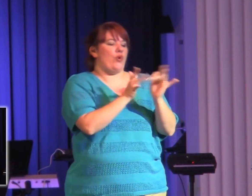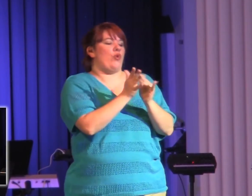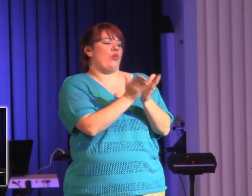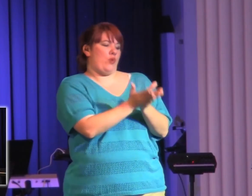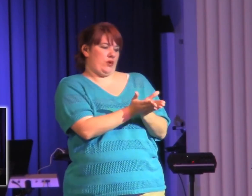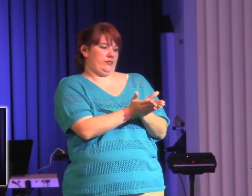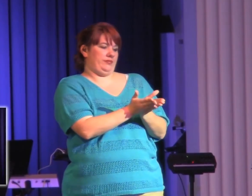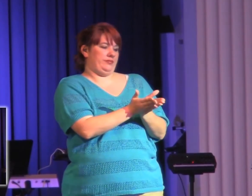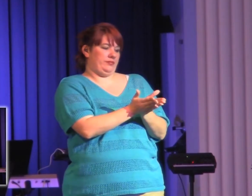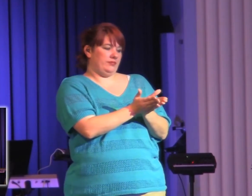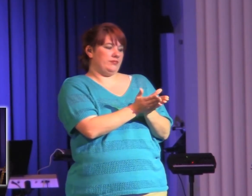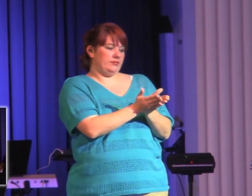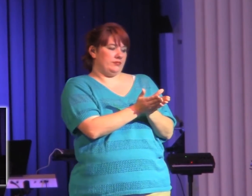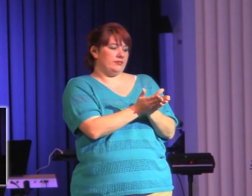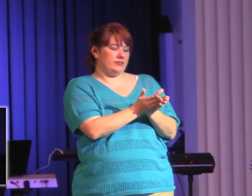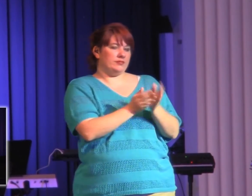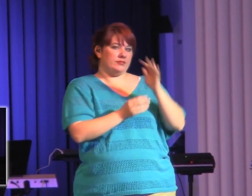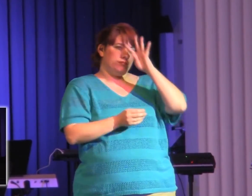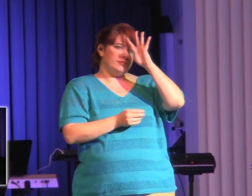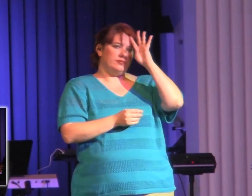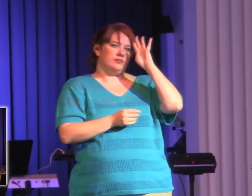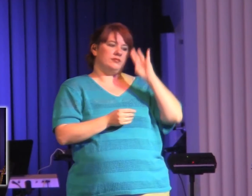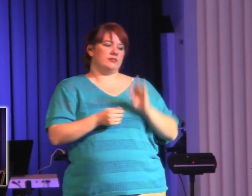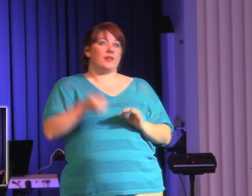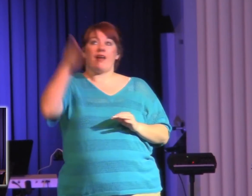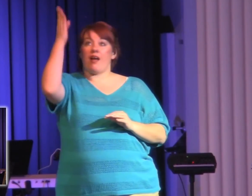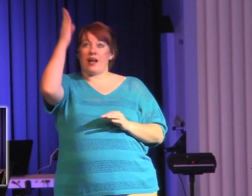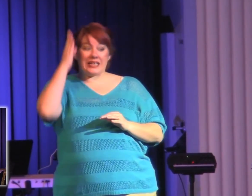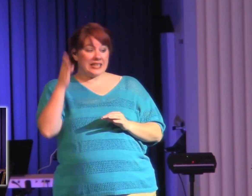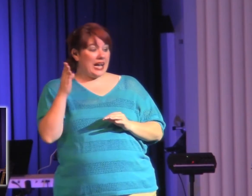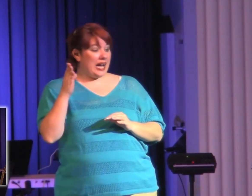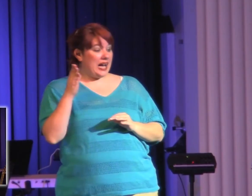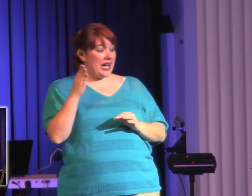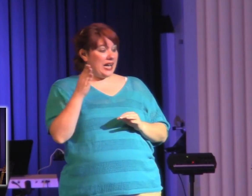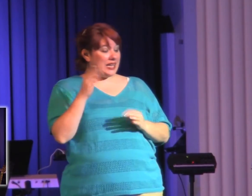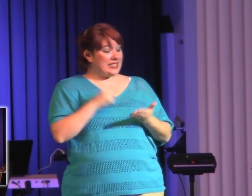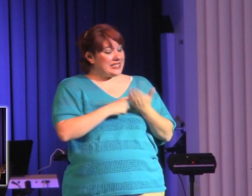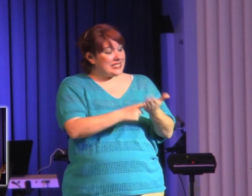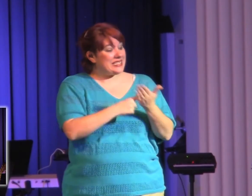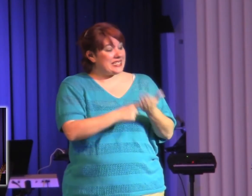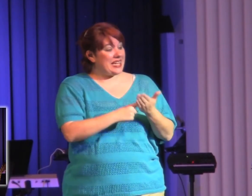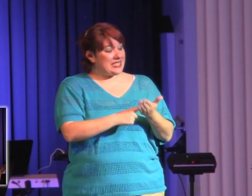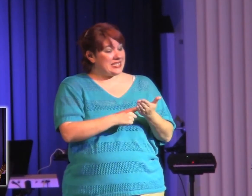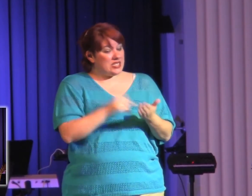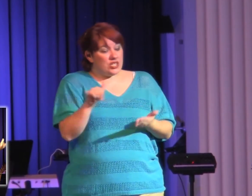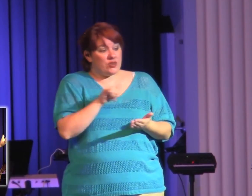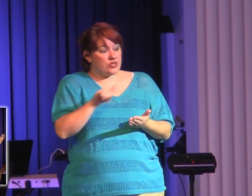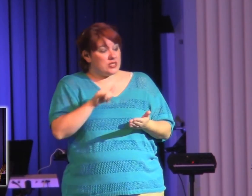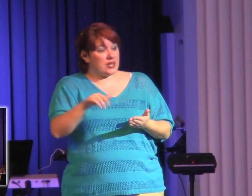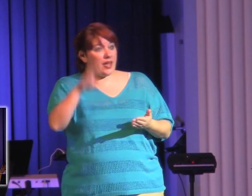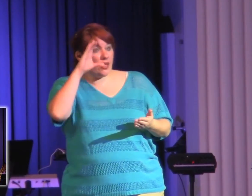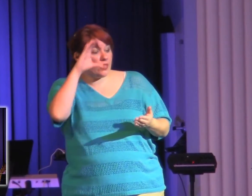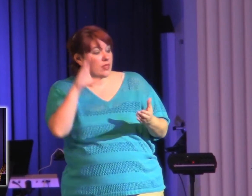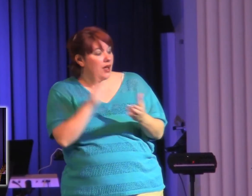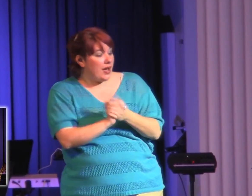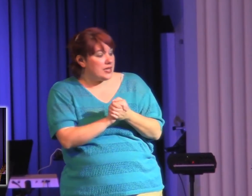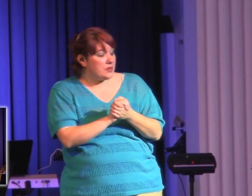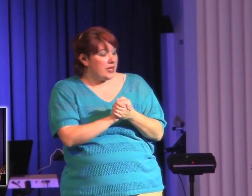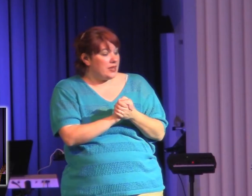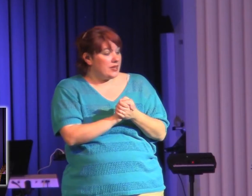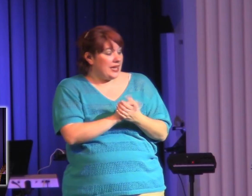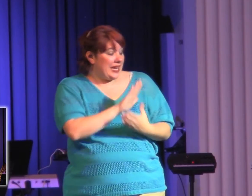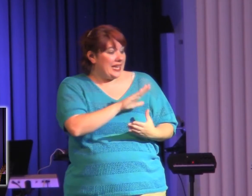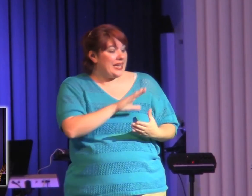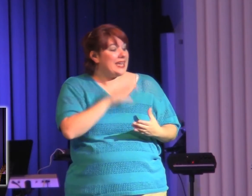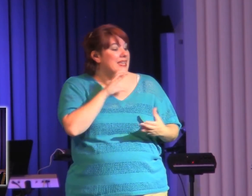Through the word. You know what? He talks about a husband presenting his wife before the Lord with the washing of the word, making her perfect before the Lord.